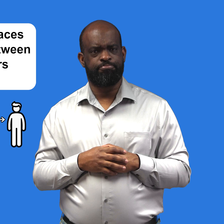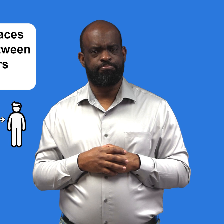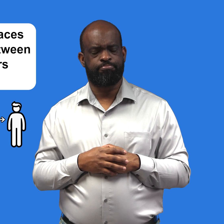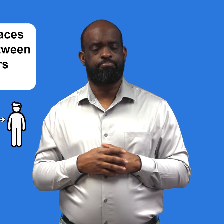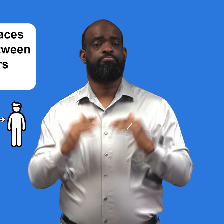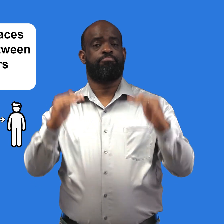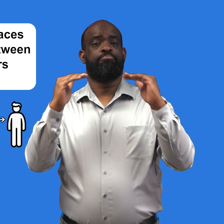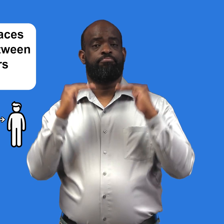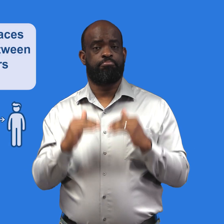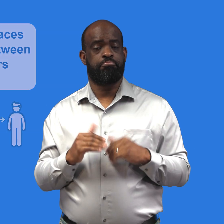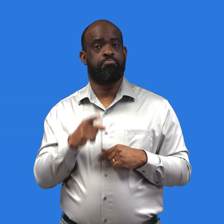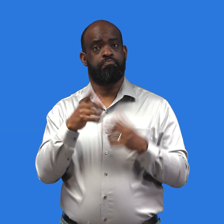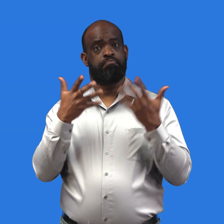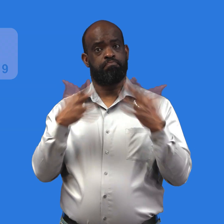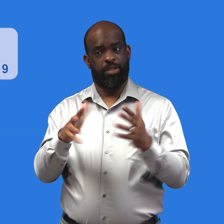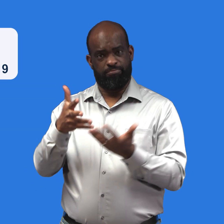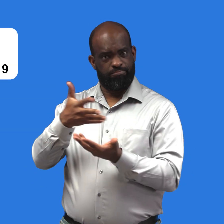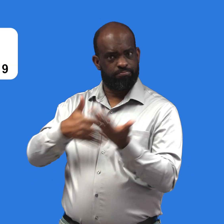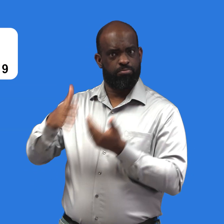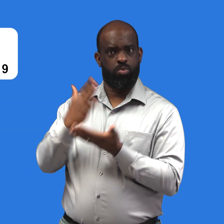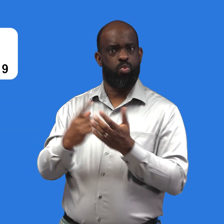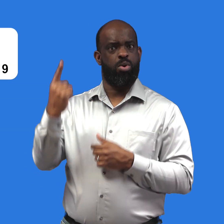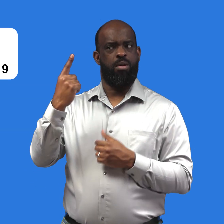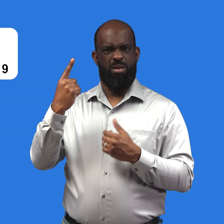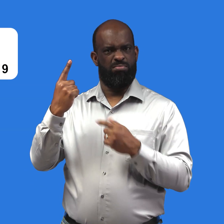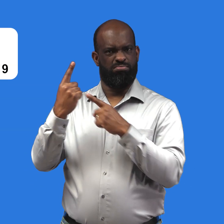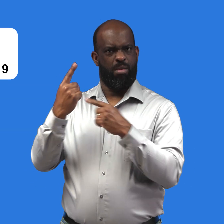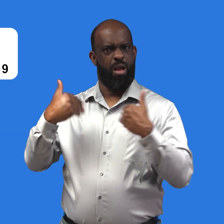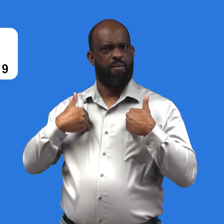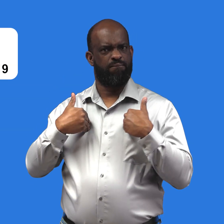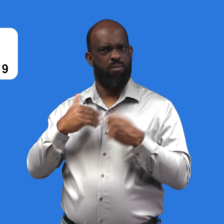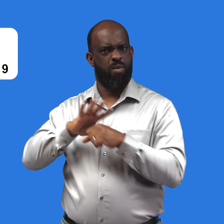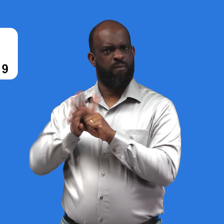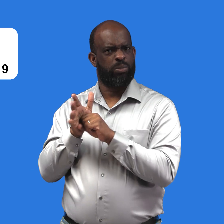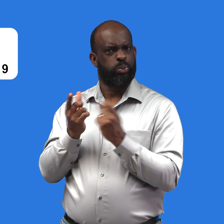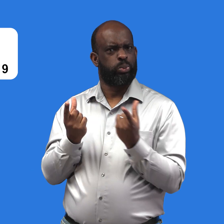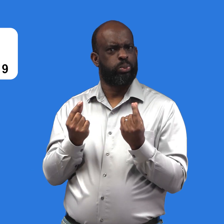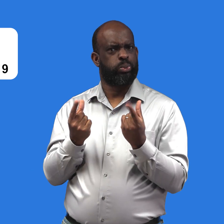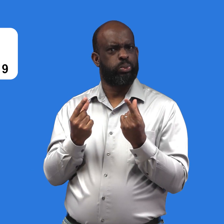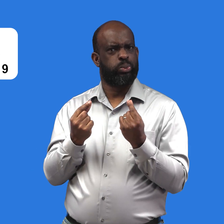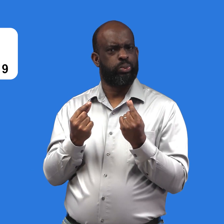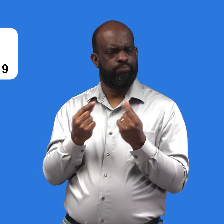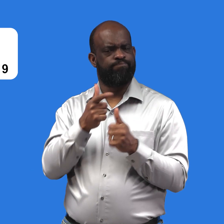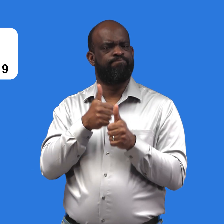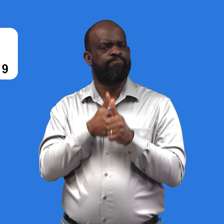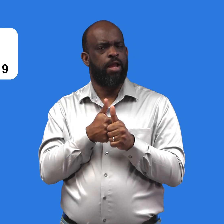consistently. If you've been around someone who has COVID-19, take these steps to